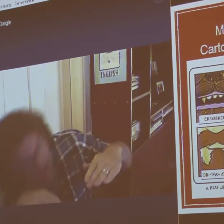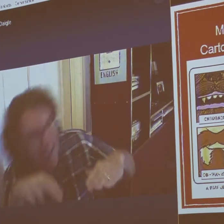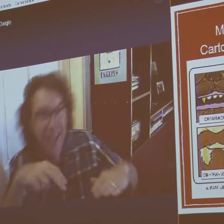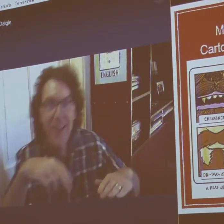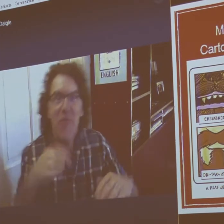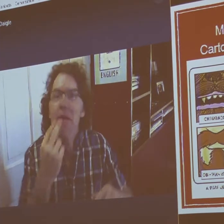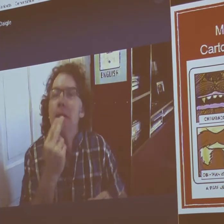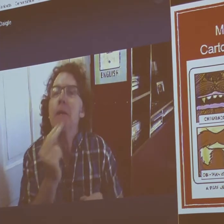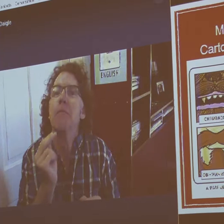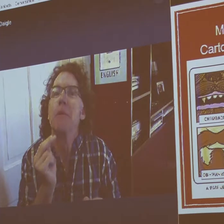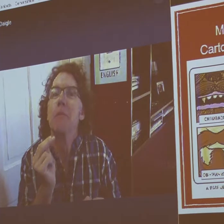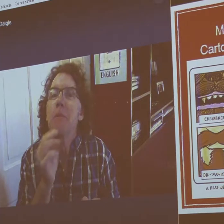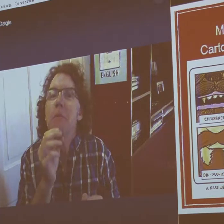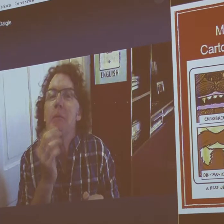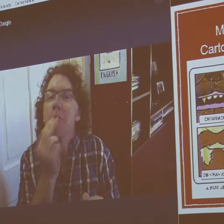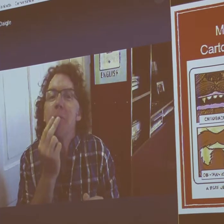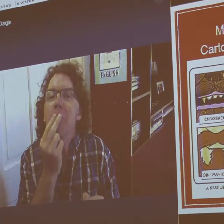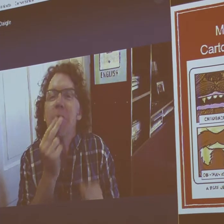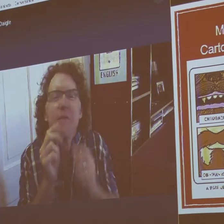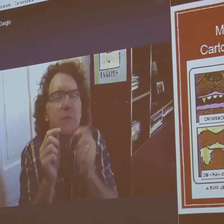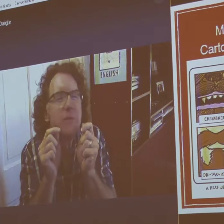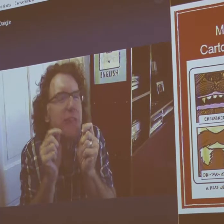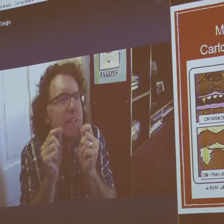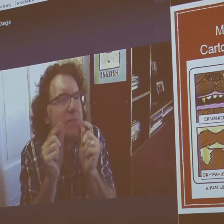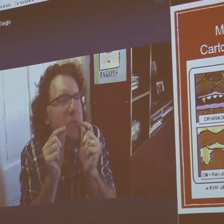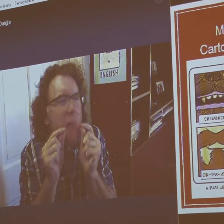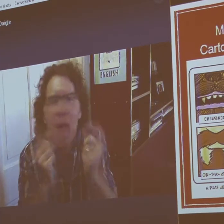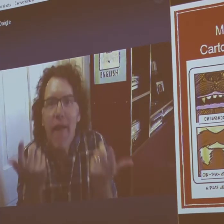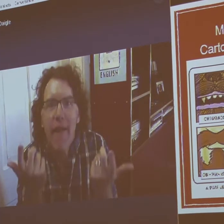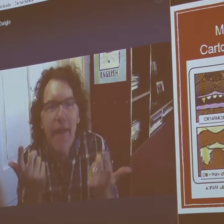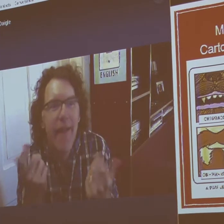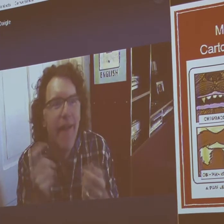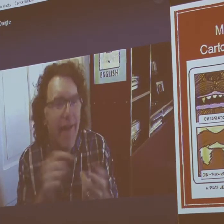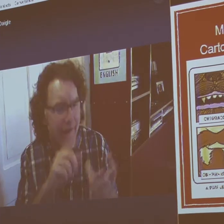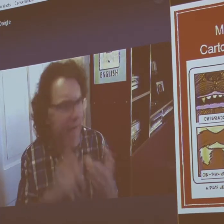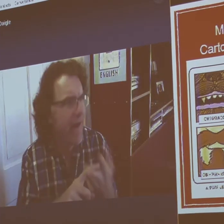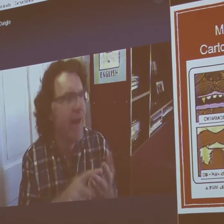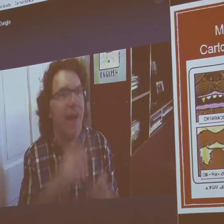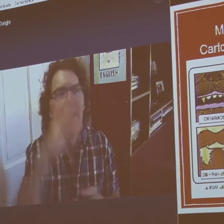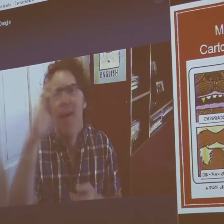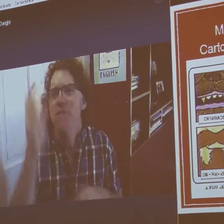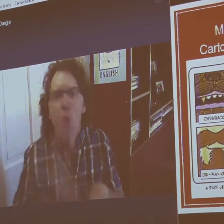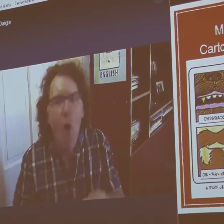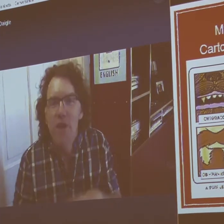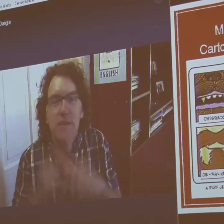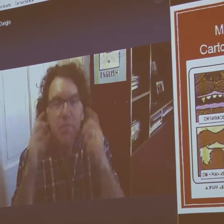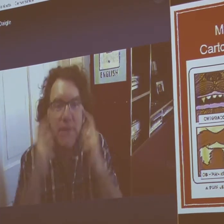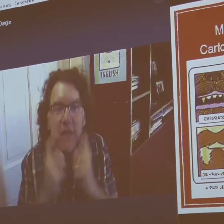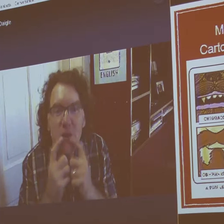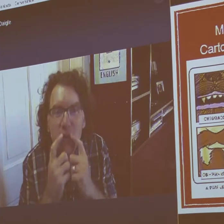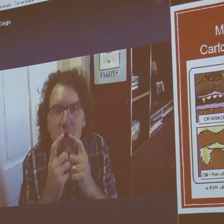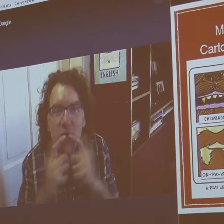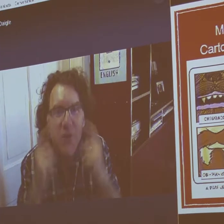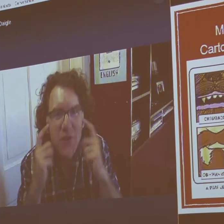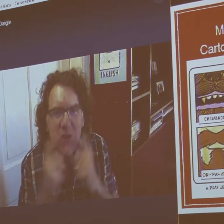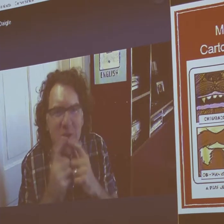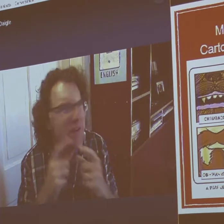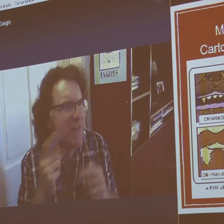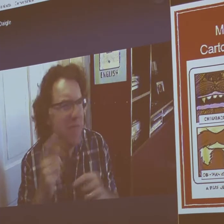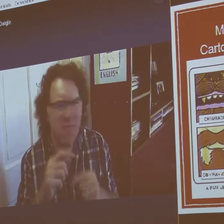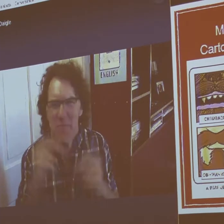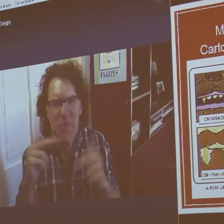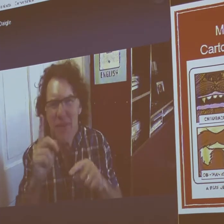No, he's like, you know, really doesn't enunciate very well. And then, of course,